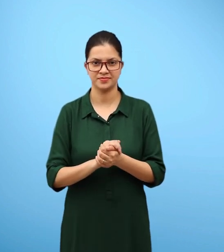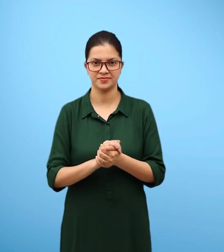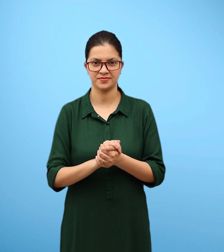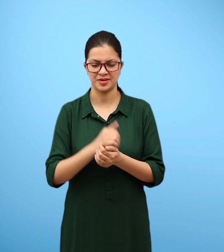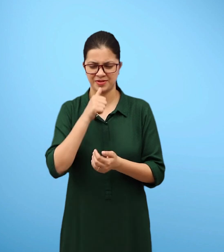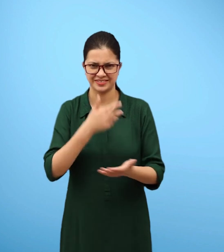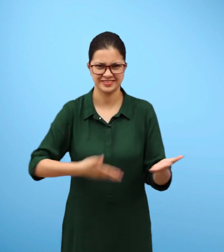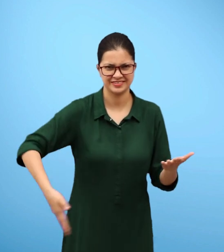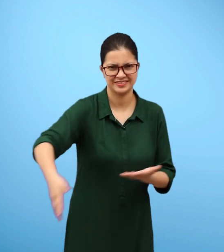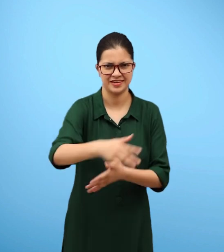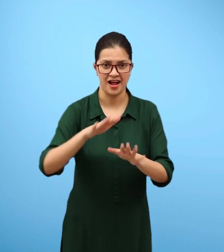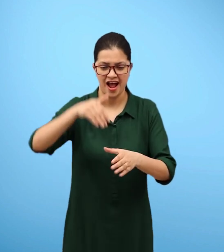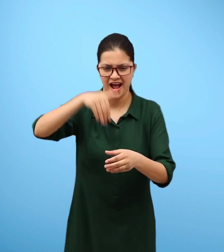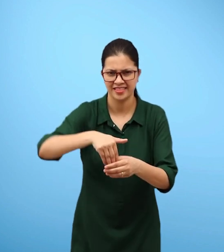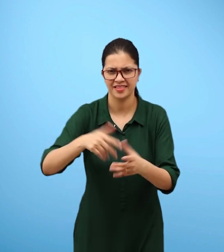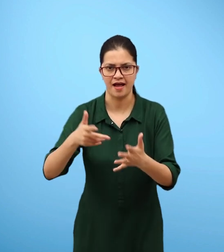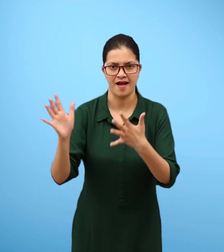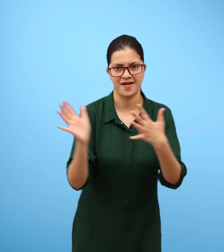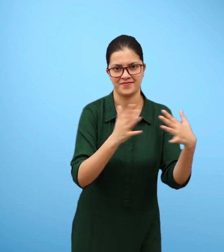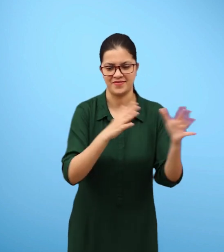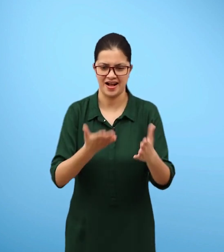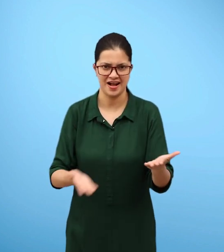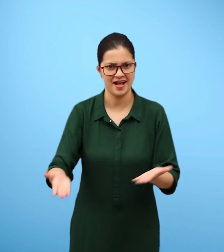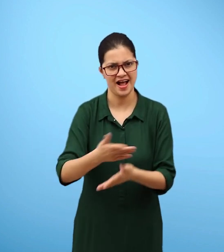How will you show that air is dissolved in water?